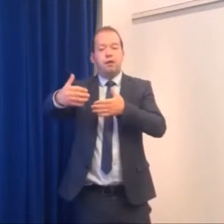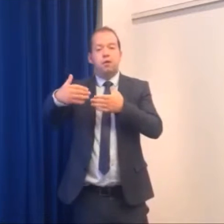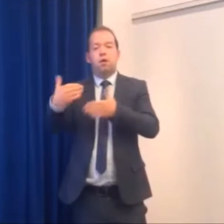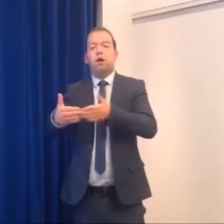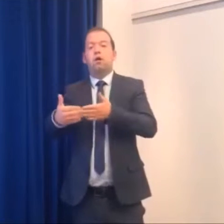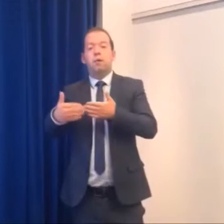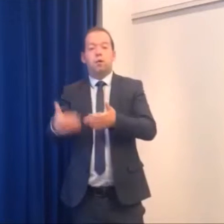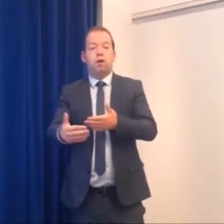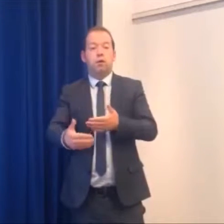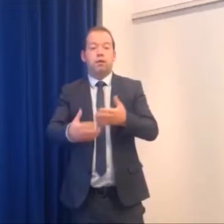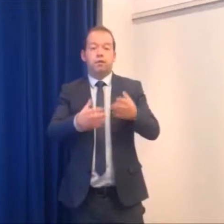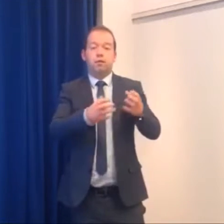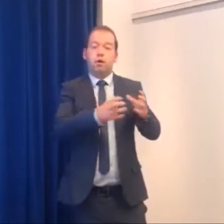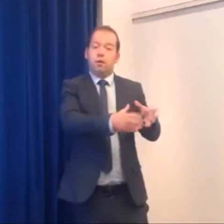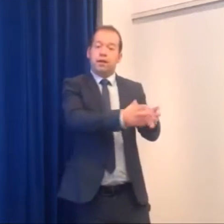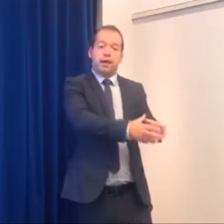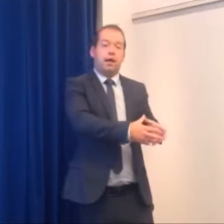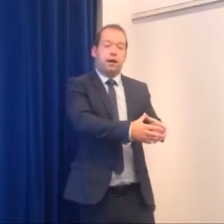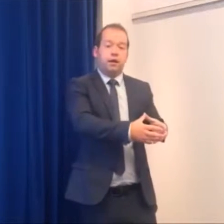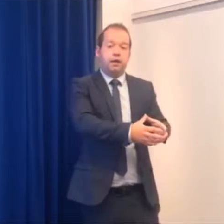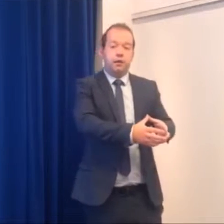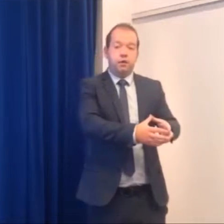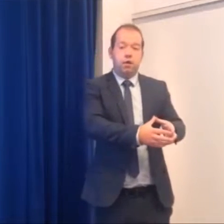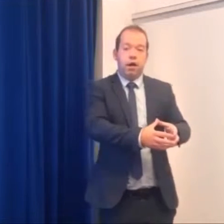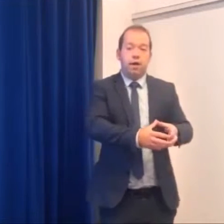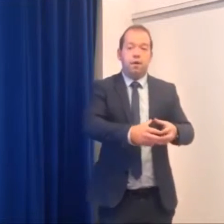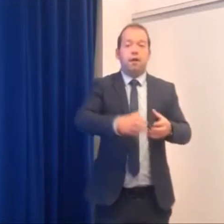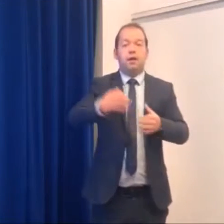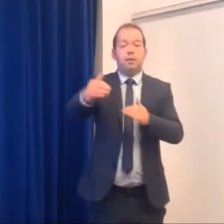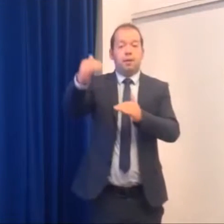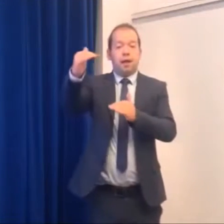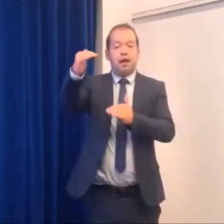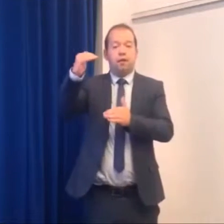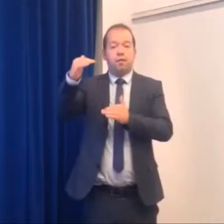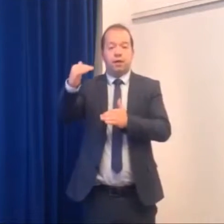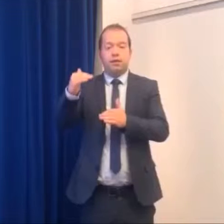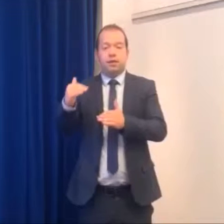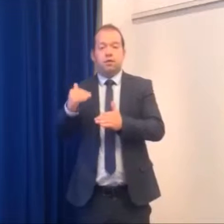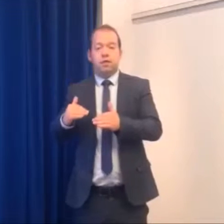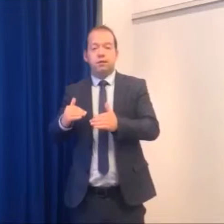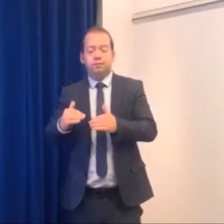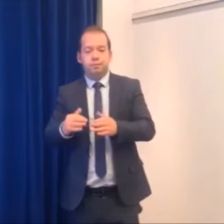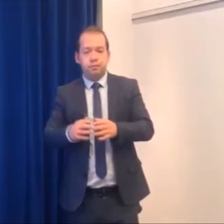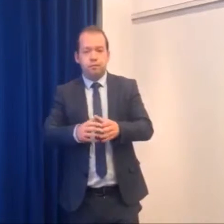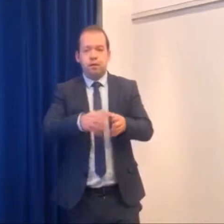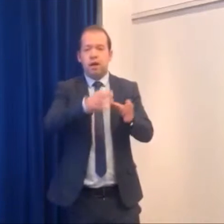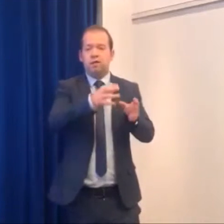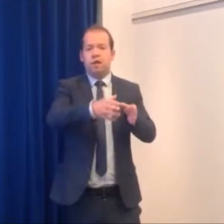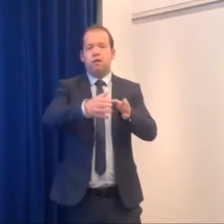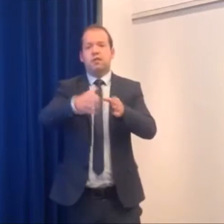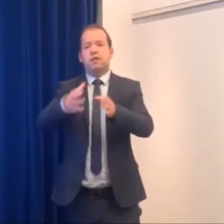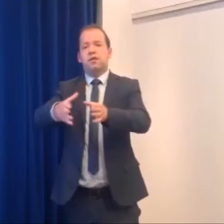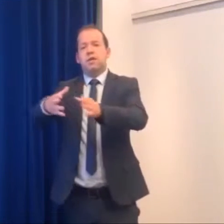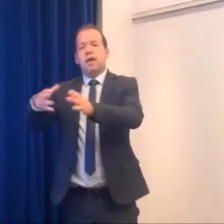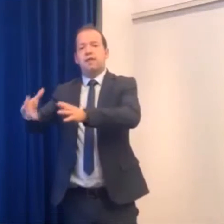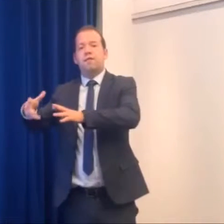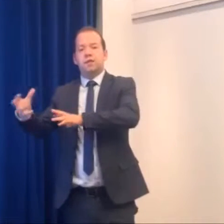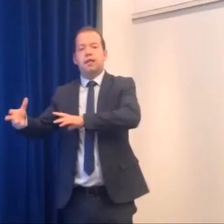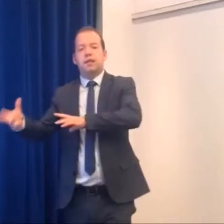what I'm going to be working with with that guy so and I get my plan up my COD and I follow the COD every single